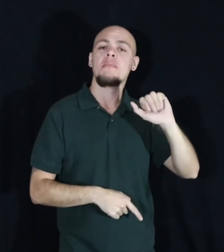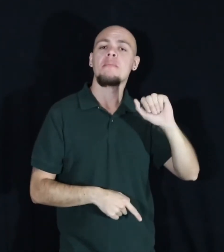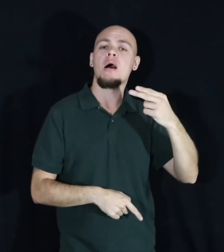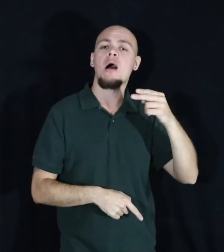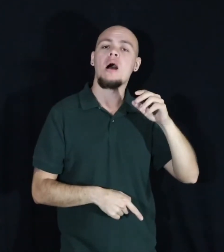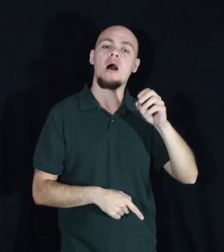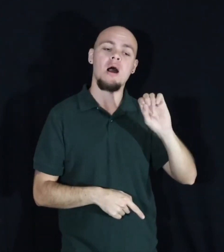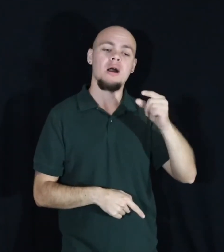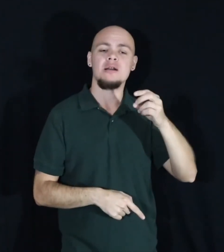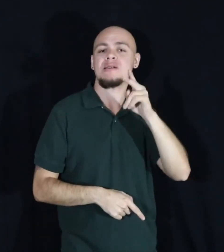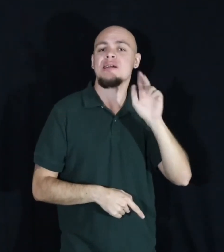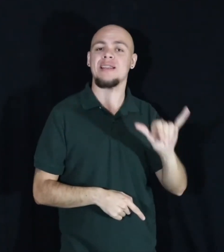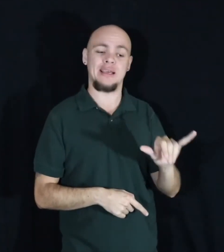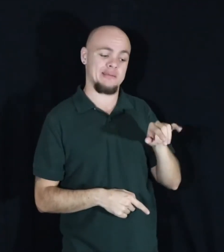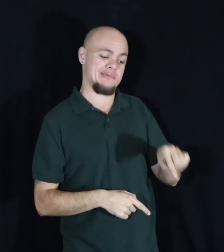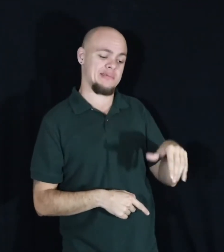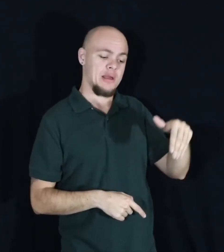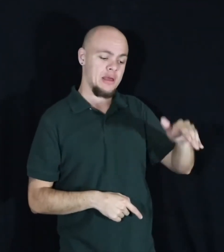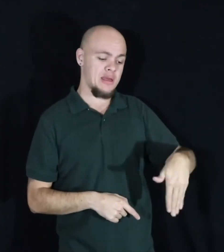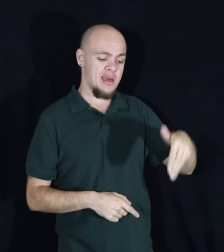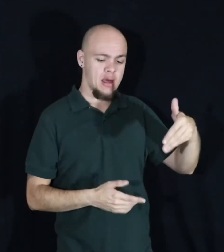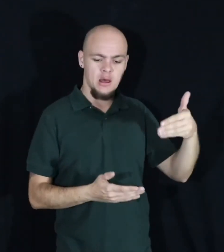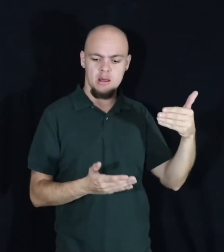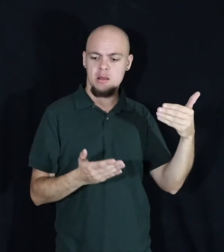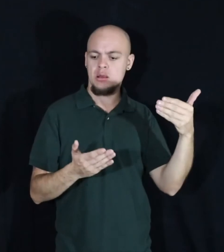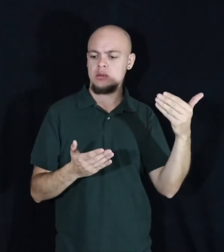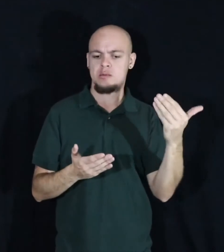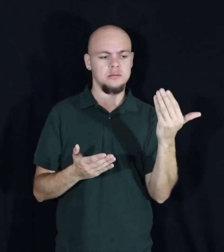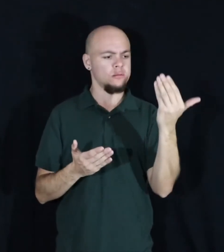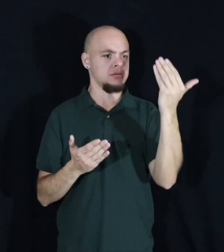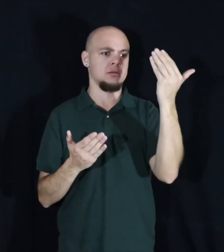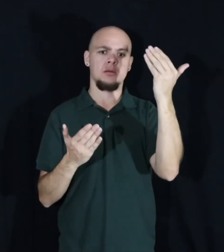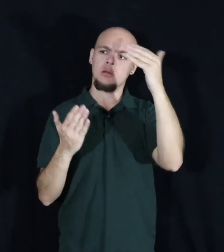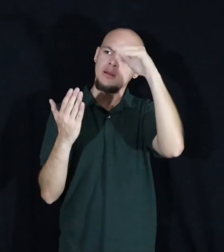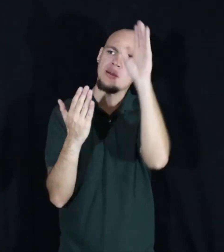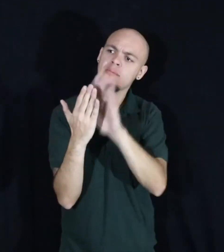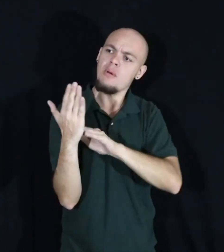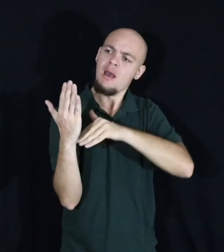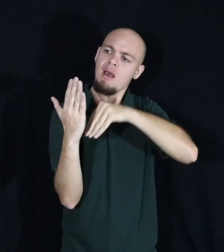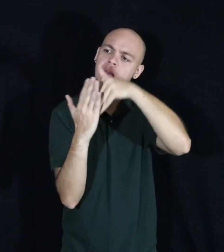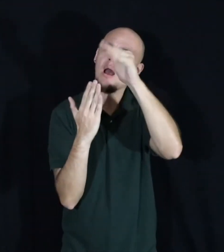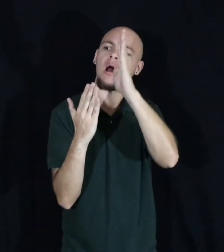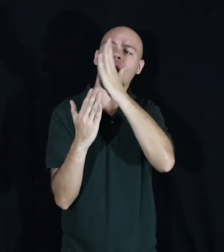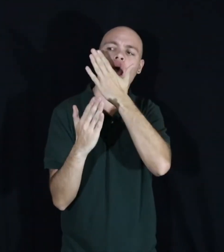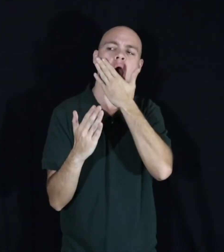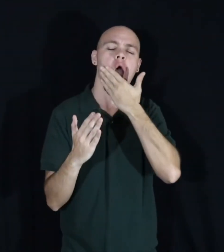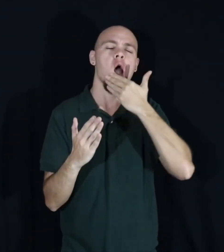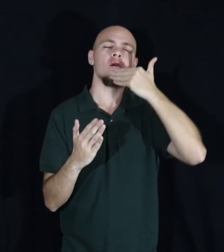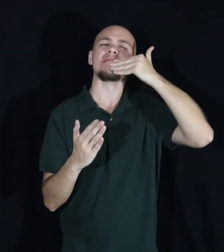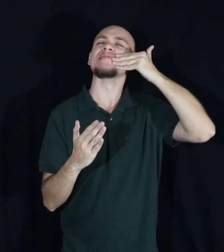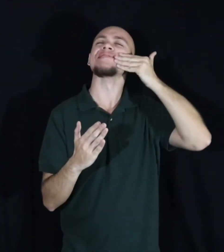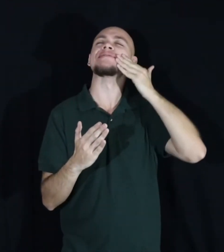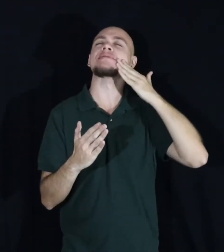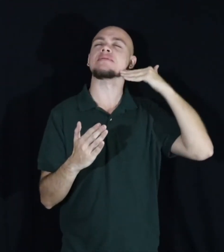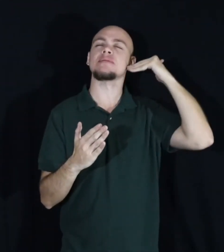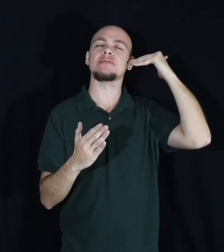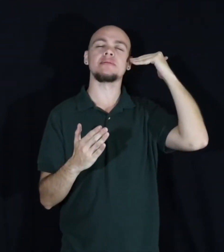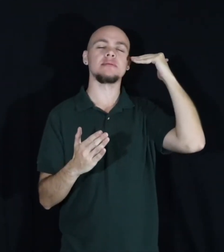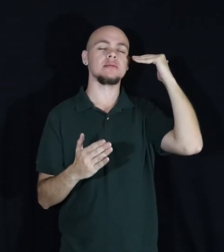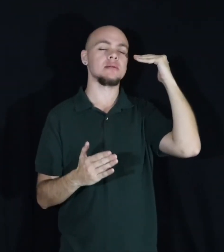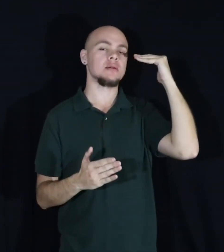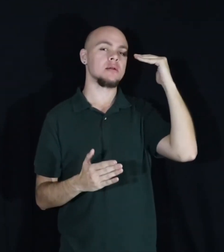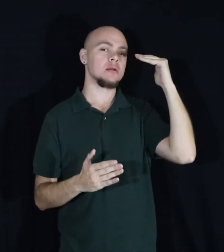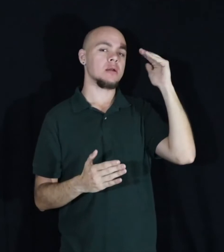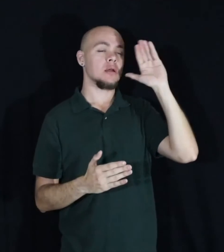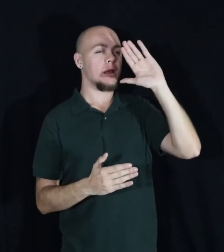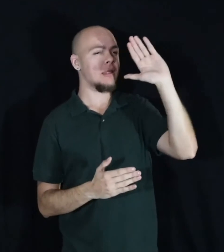I take that same paintbrush and begin to paint a smile on my face. Looking in